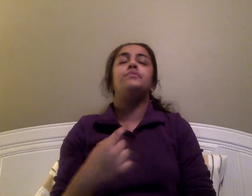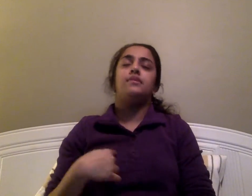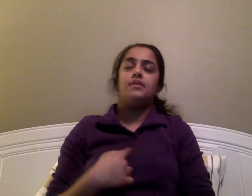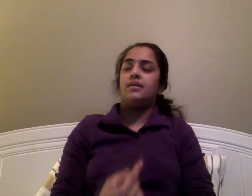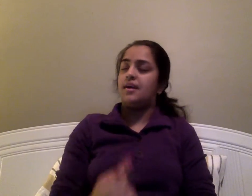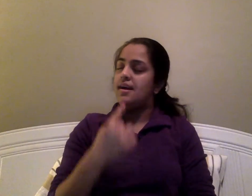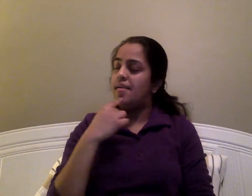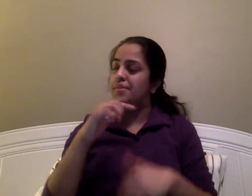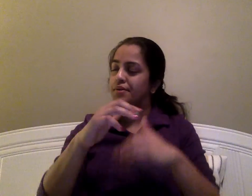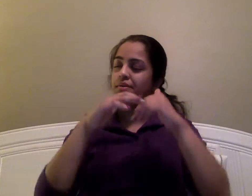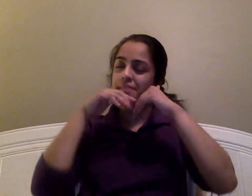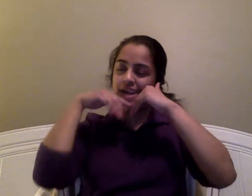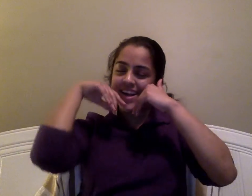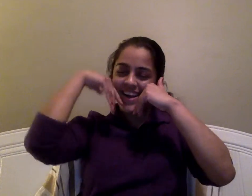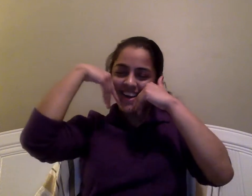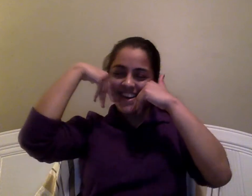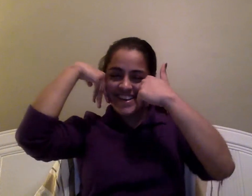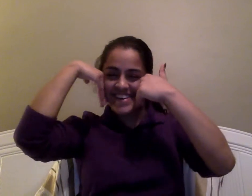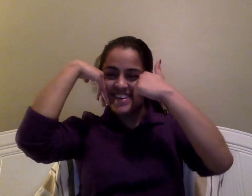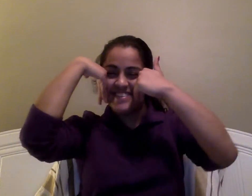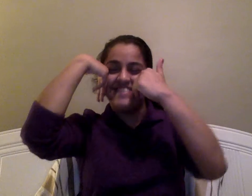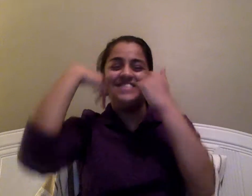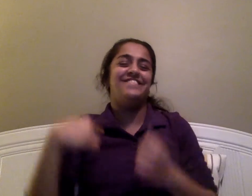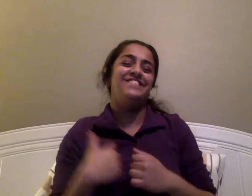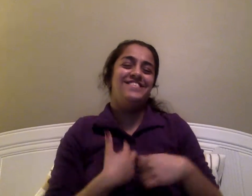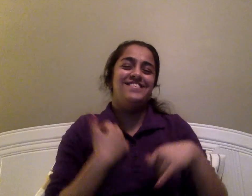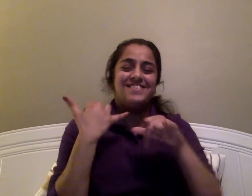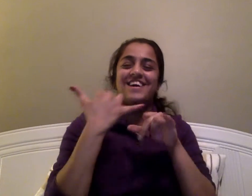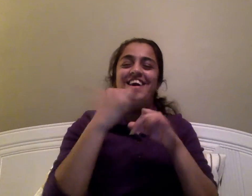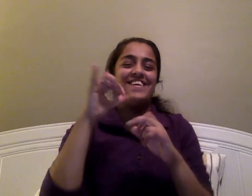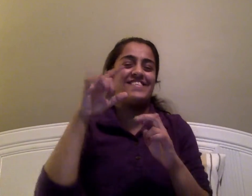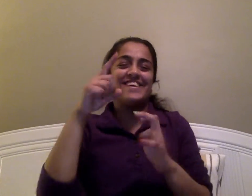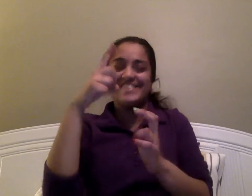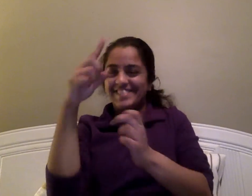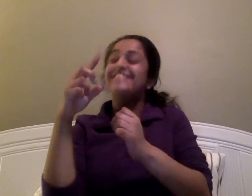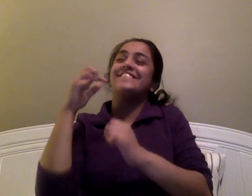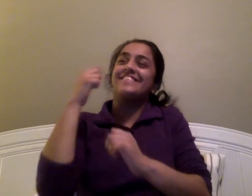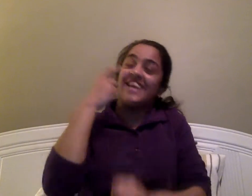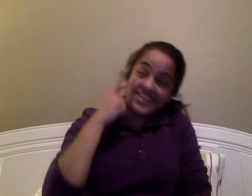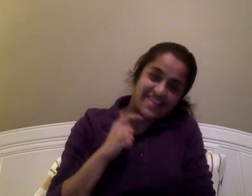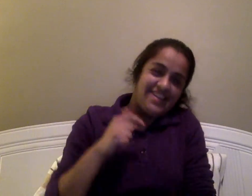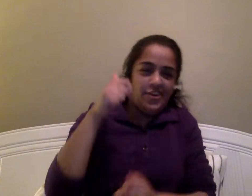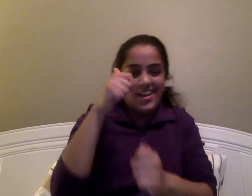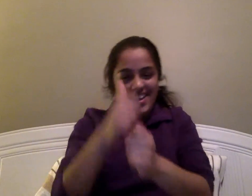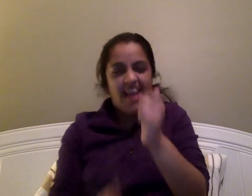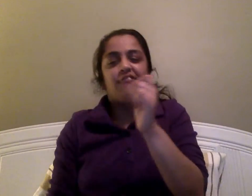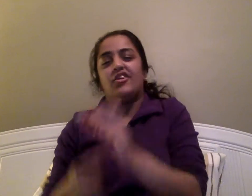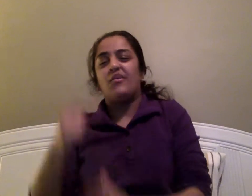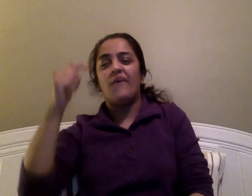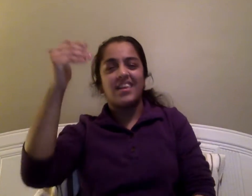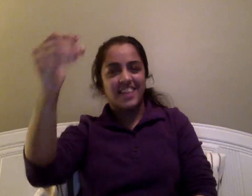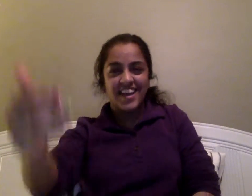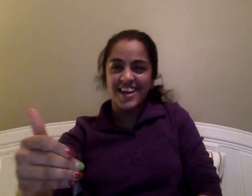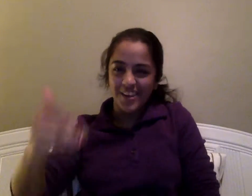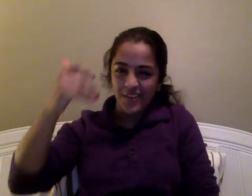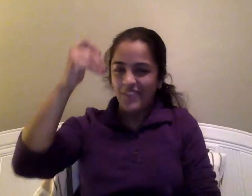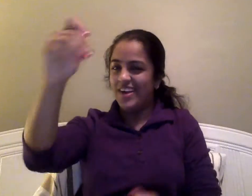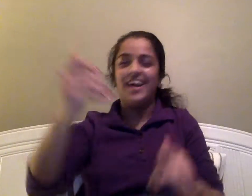I miss your smile, and I still shed a tear every once in a while,